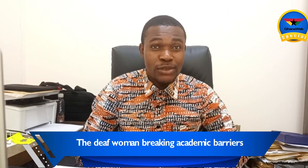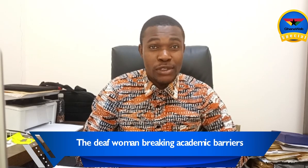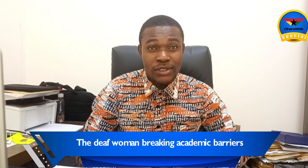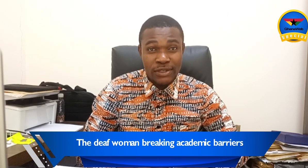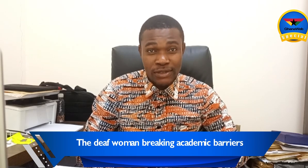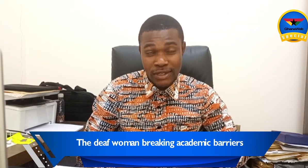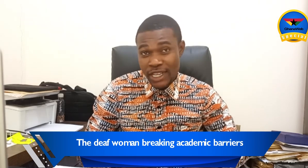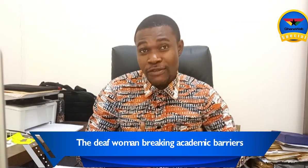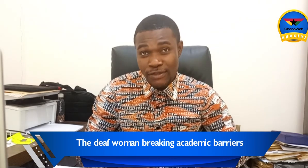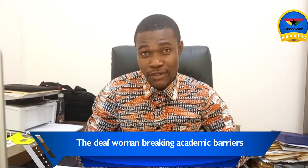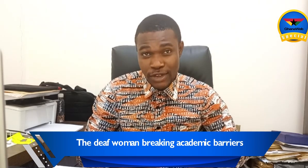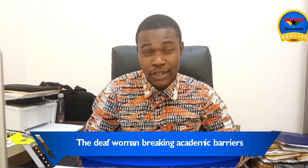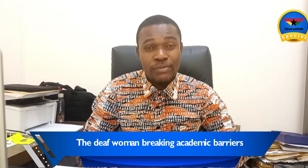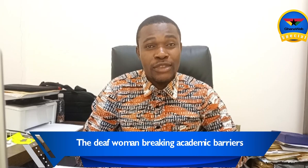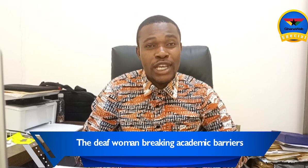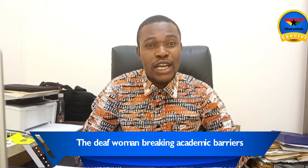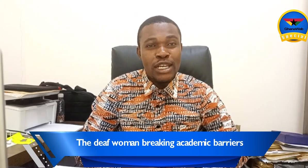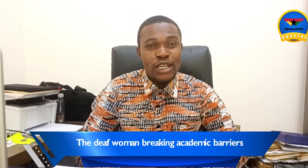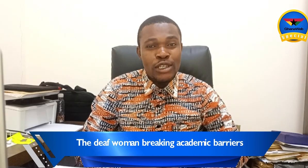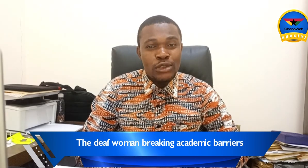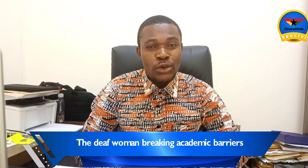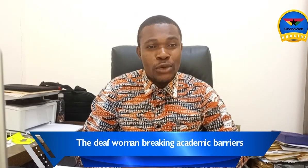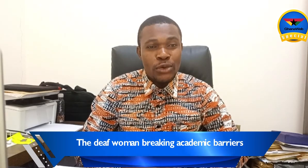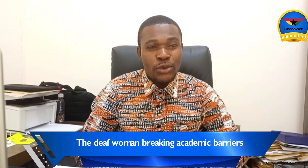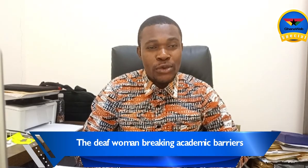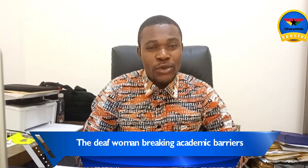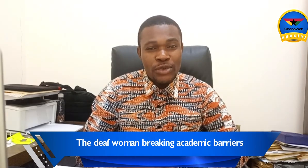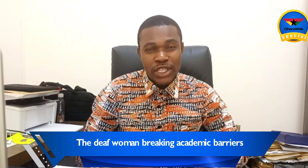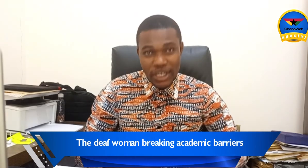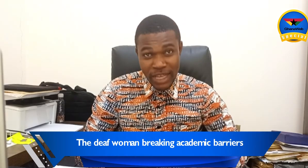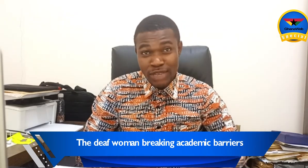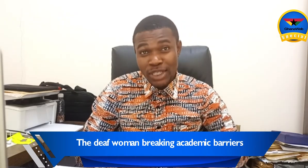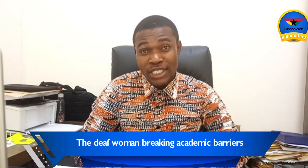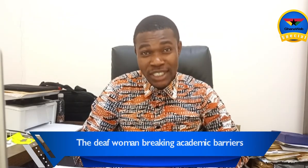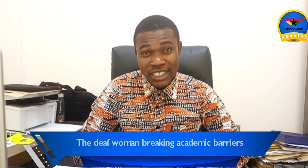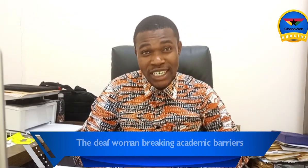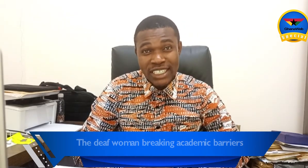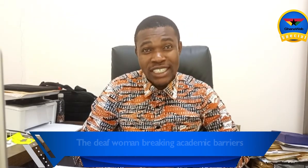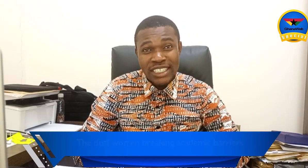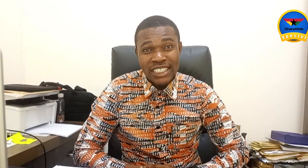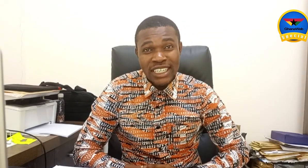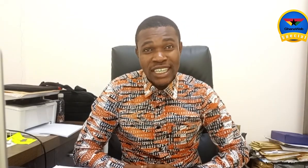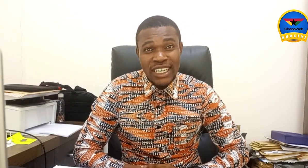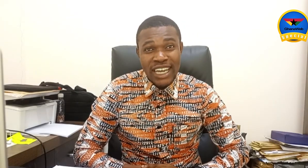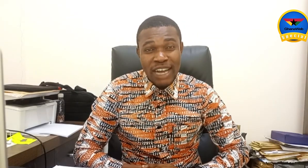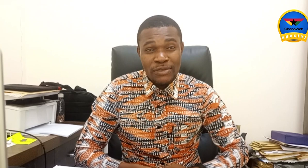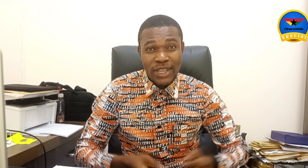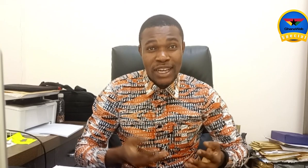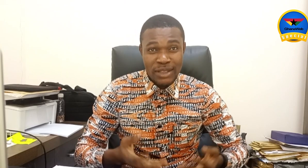was deaf. So we gave the admission. And after the